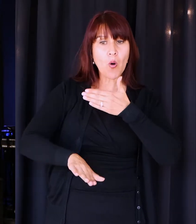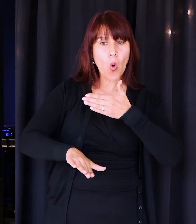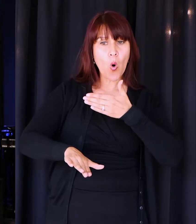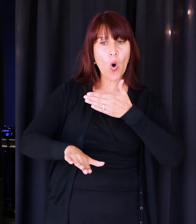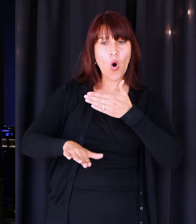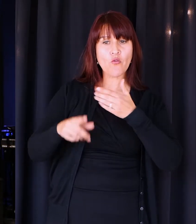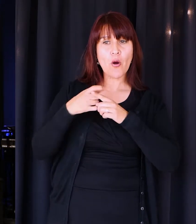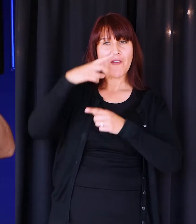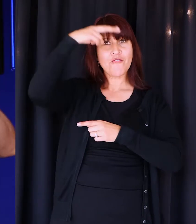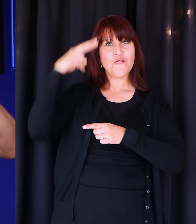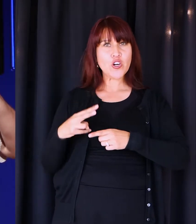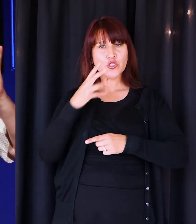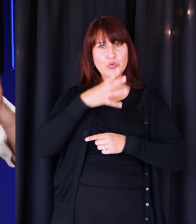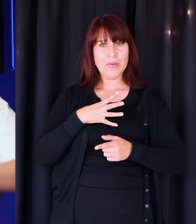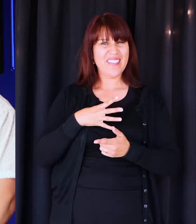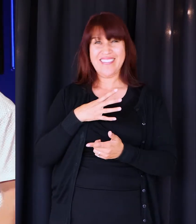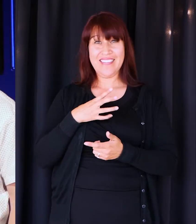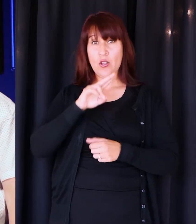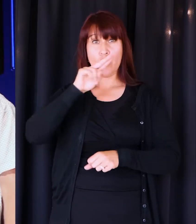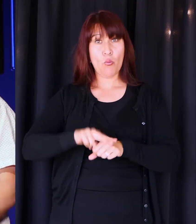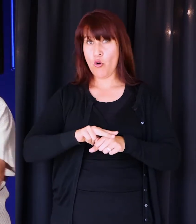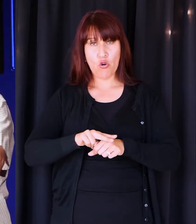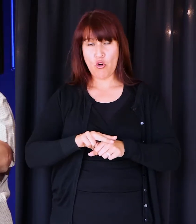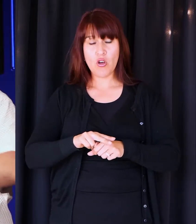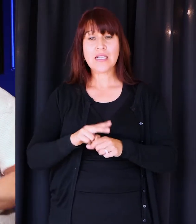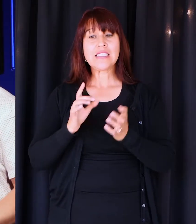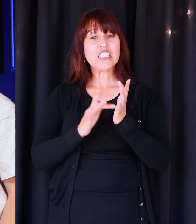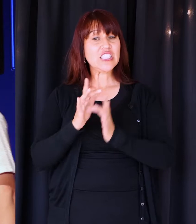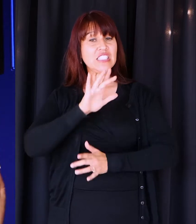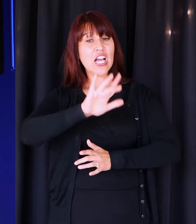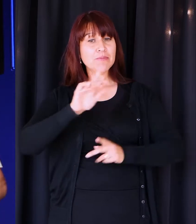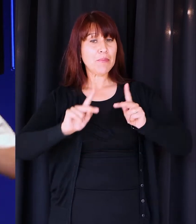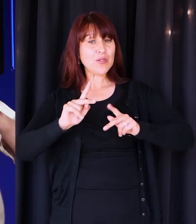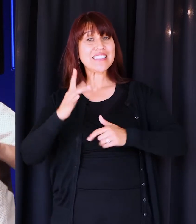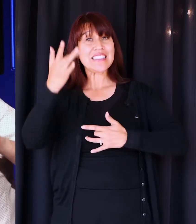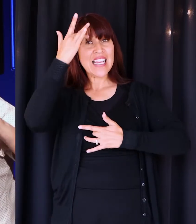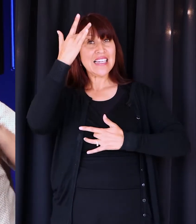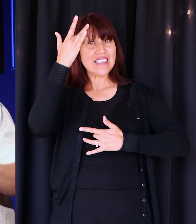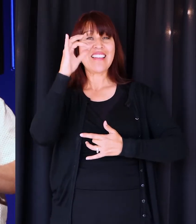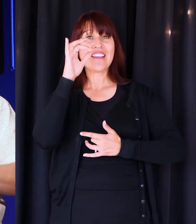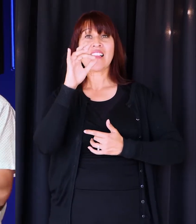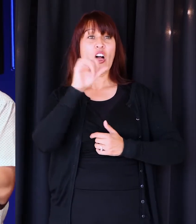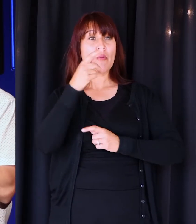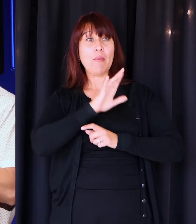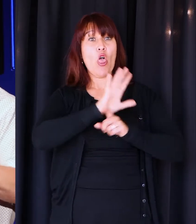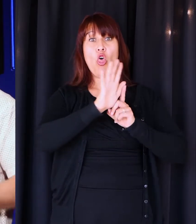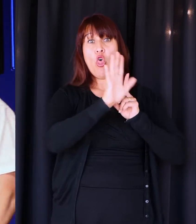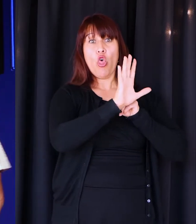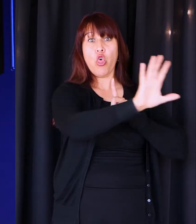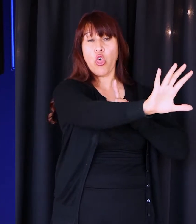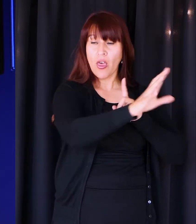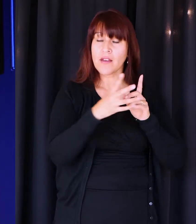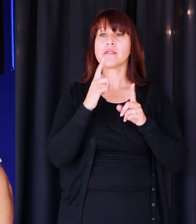virgin. That's not normal. Jesus touched lepers when everyone else ran away. Not normal. Jesus turned